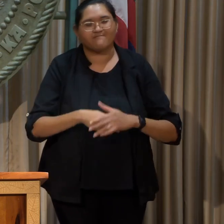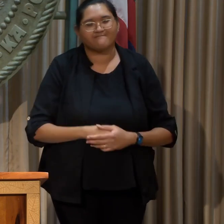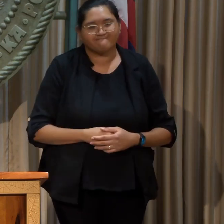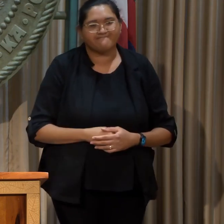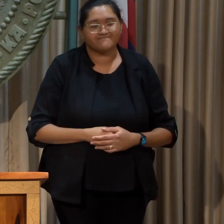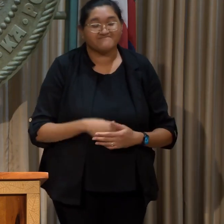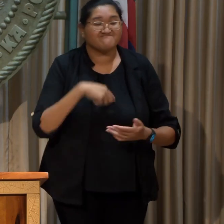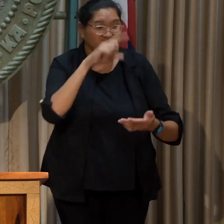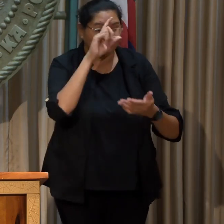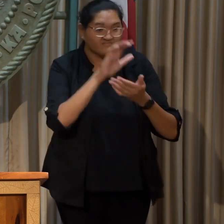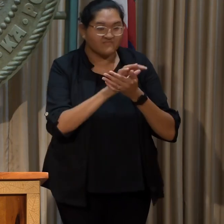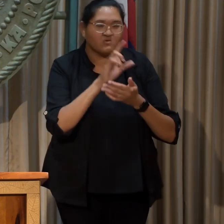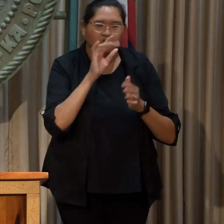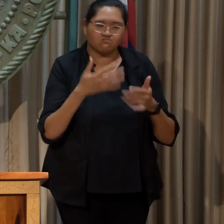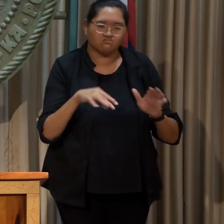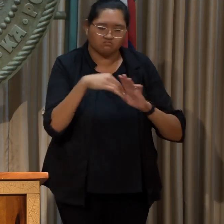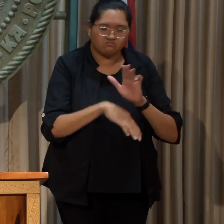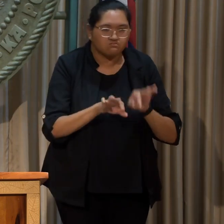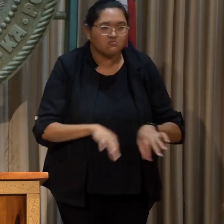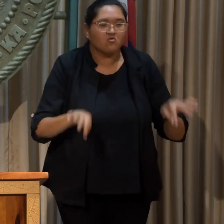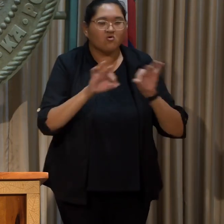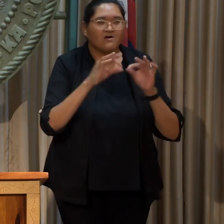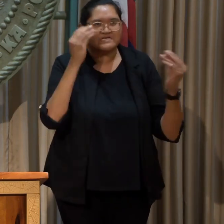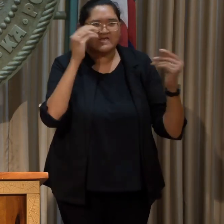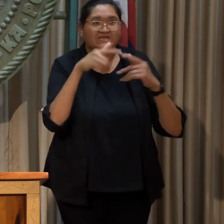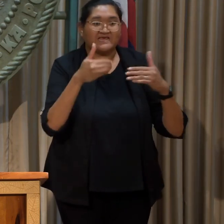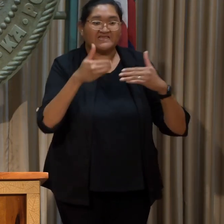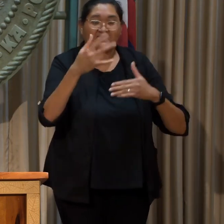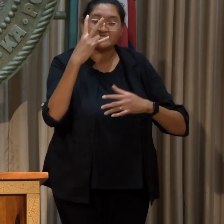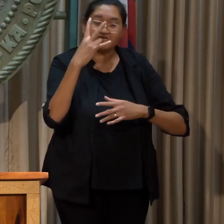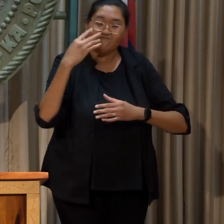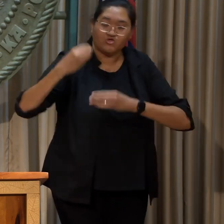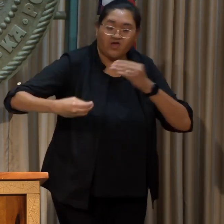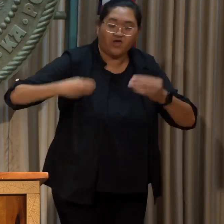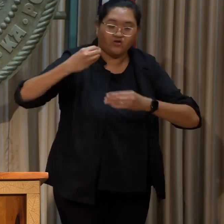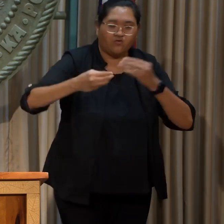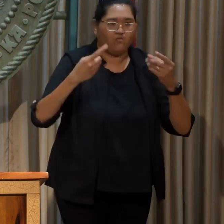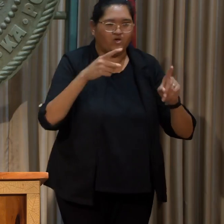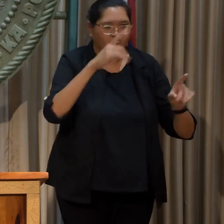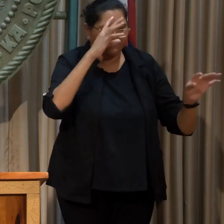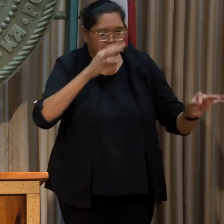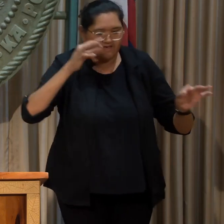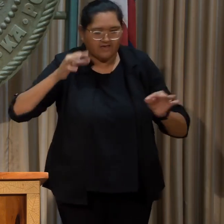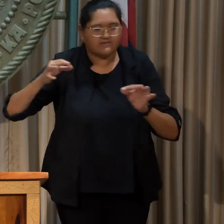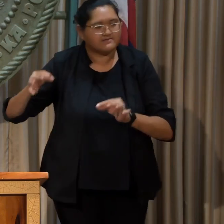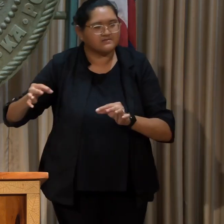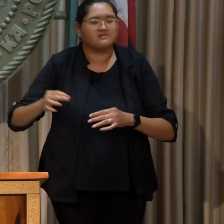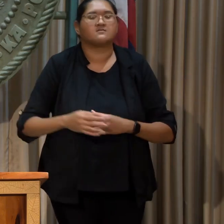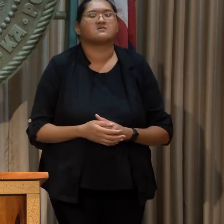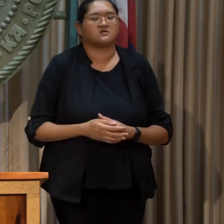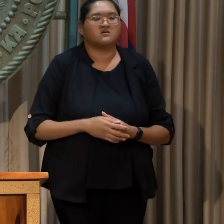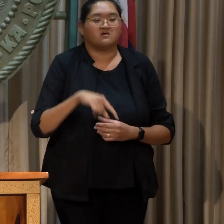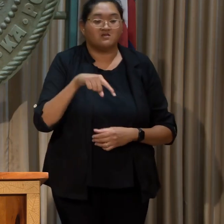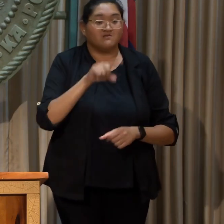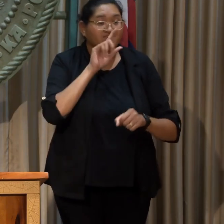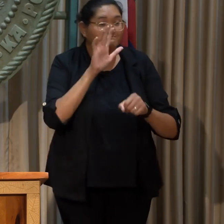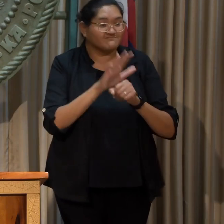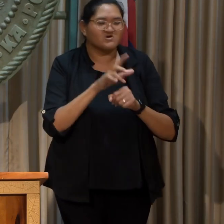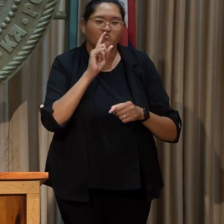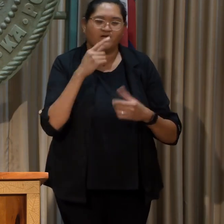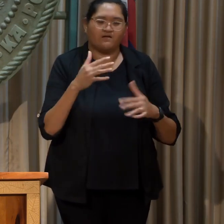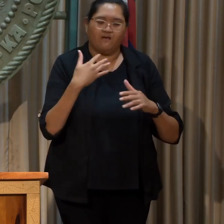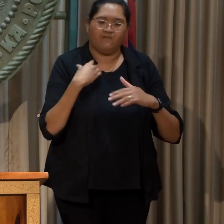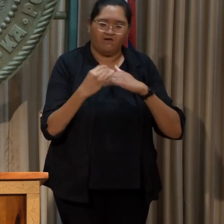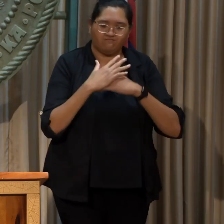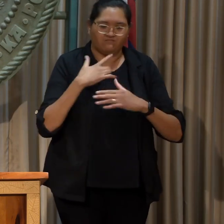I believe it's crucial to consider the next seven generations when making decisions. This commitment has been the driving